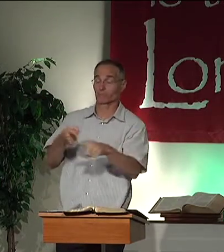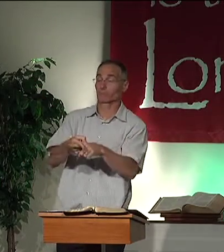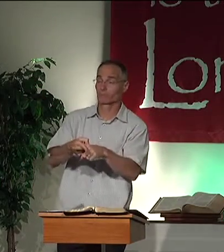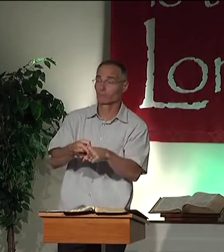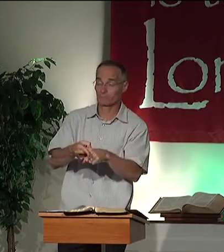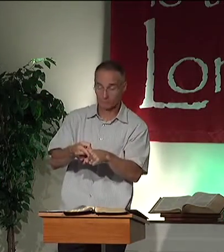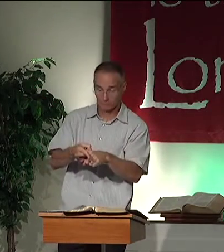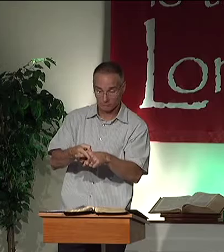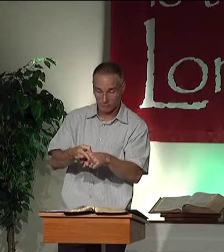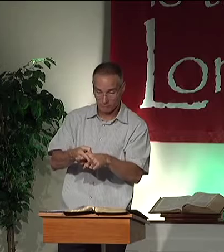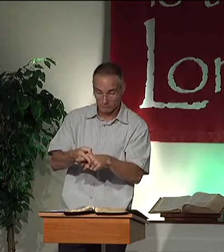the Christ.